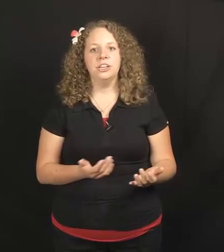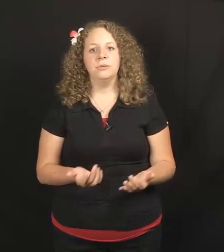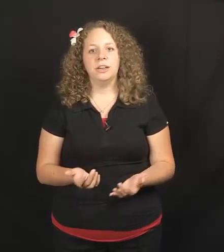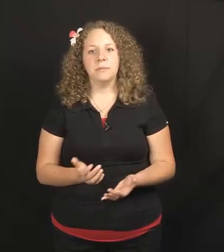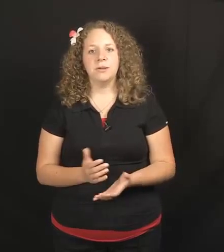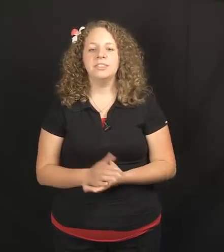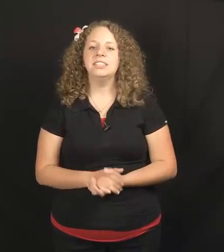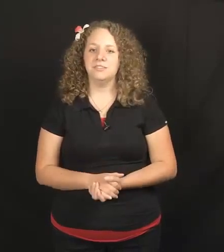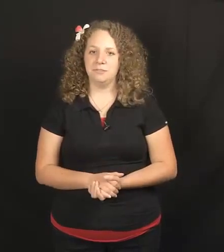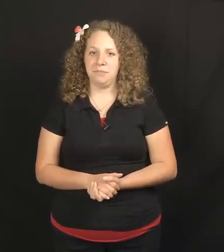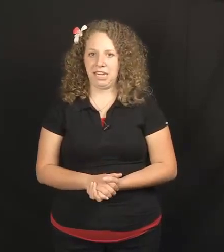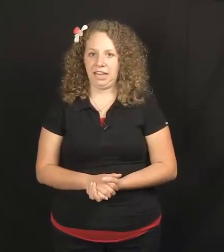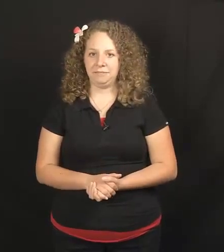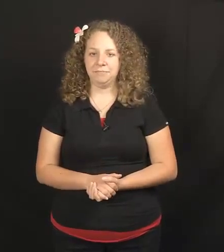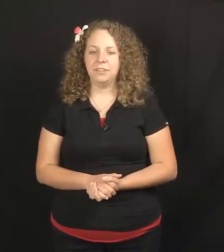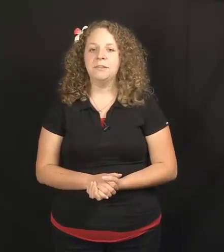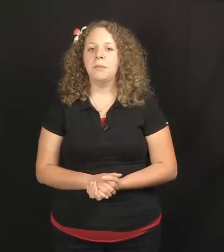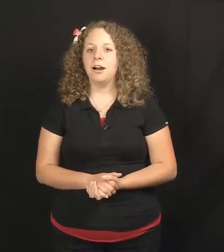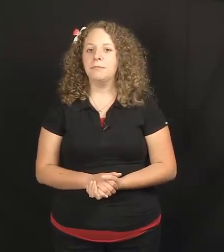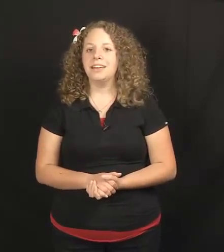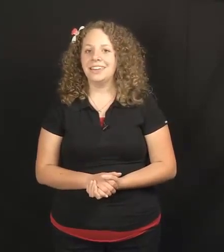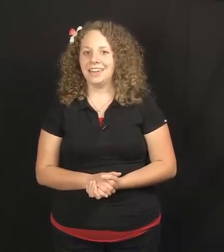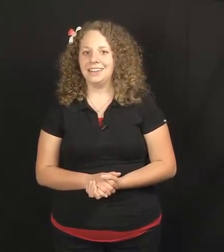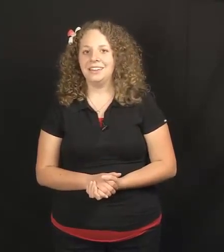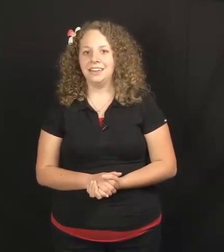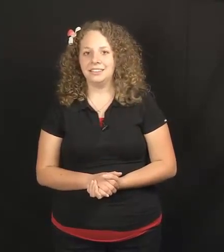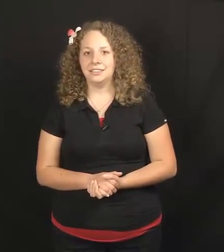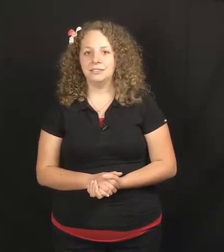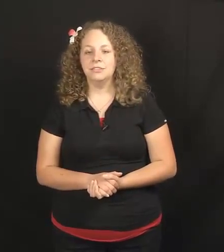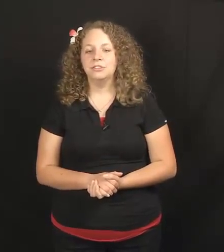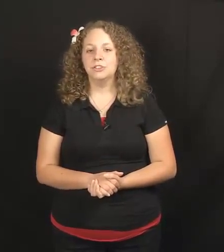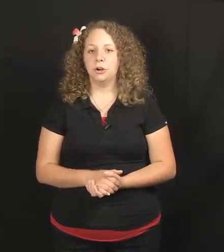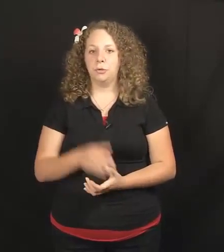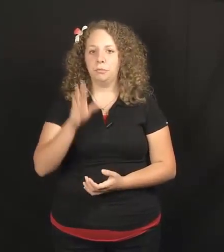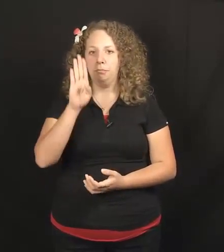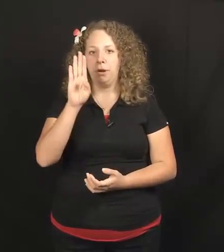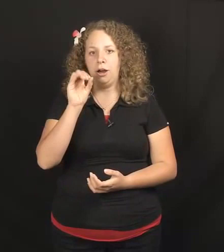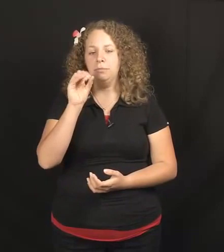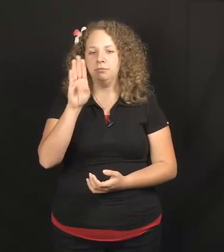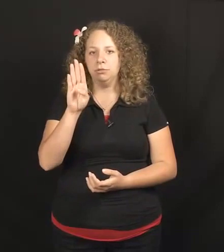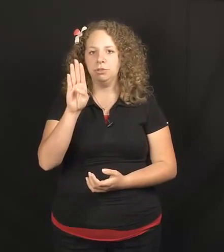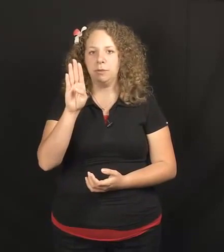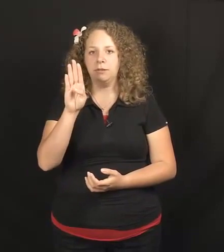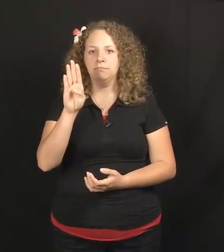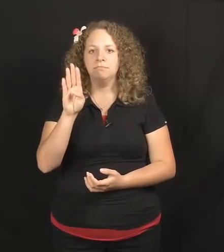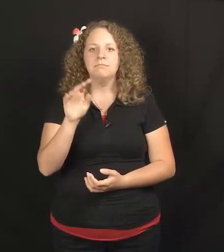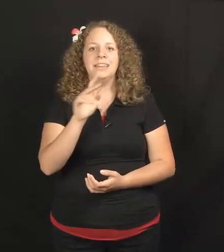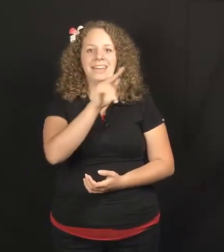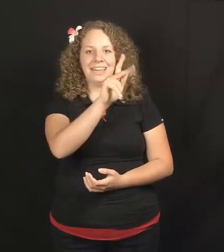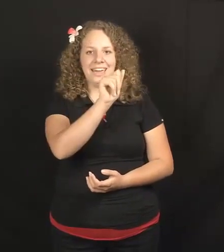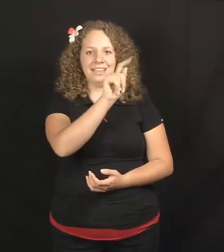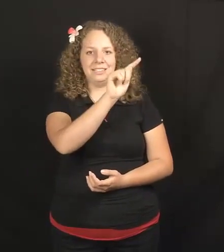you would come out with a different meaning. Bob and Kate kiss. So, Bob, you'd spell, and Kate